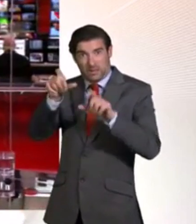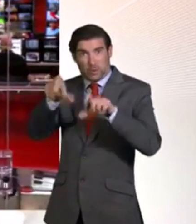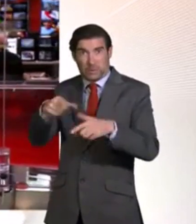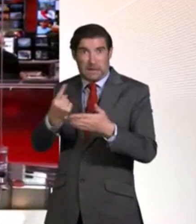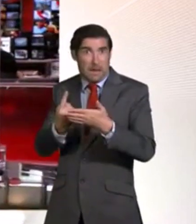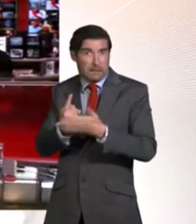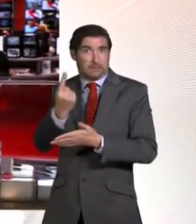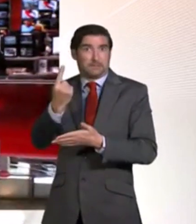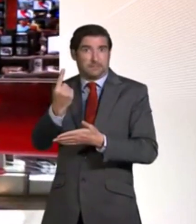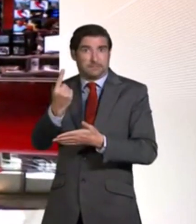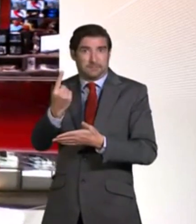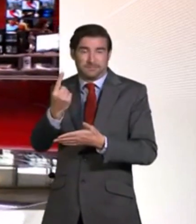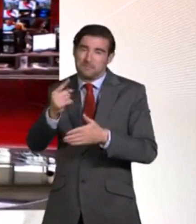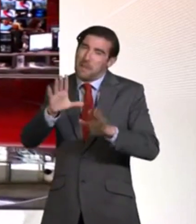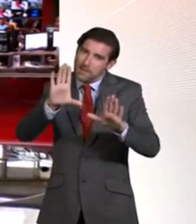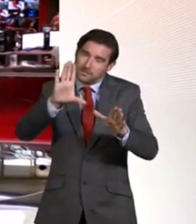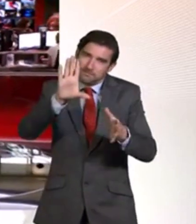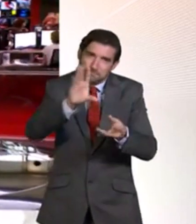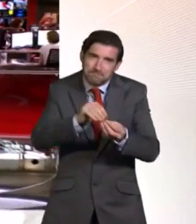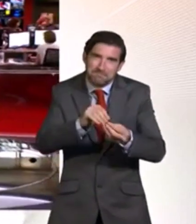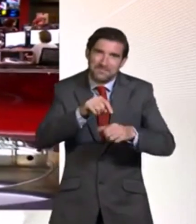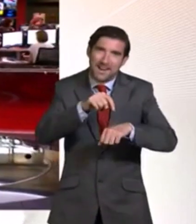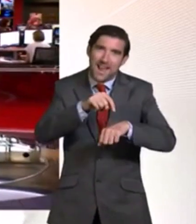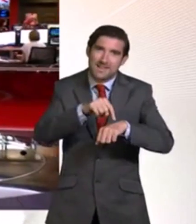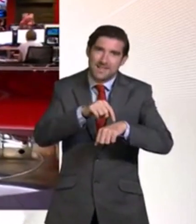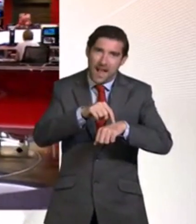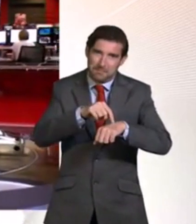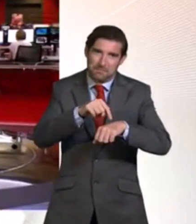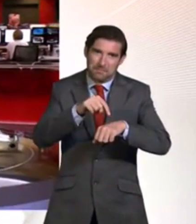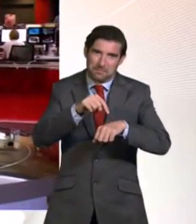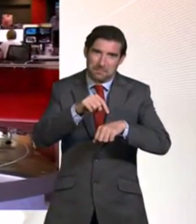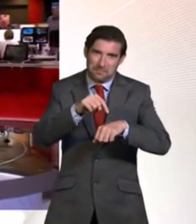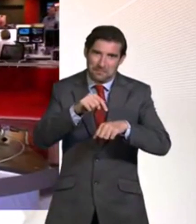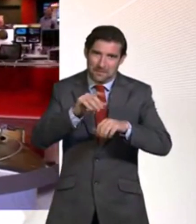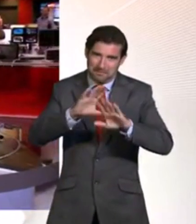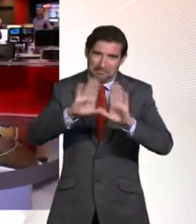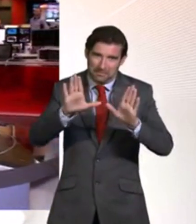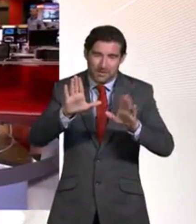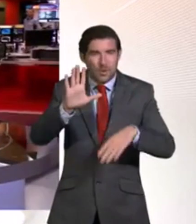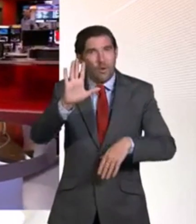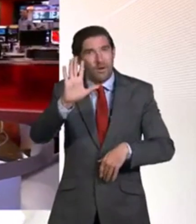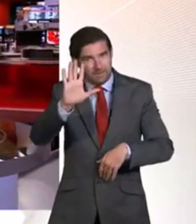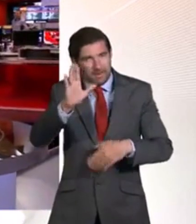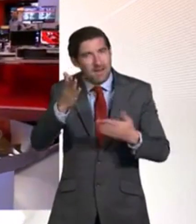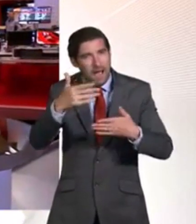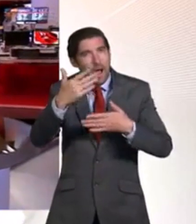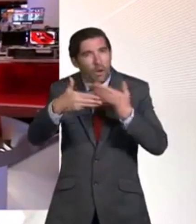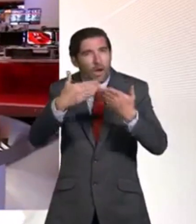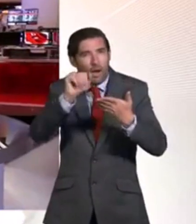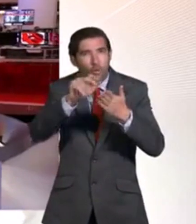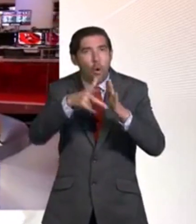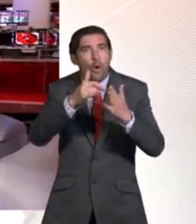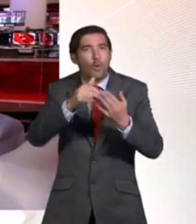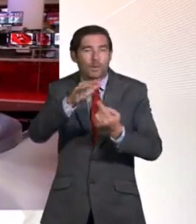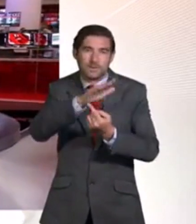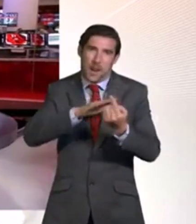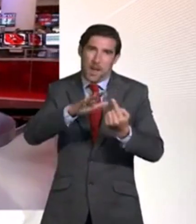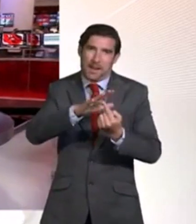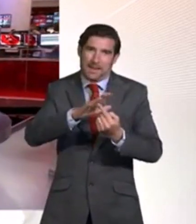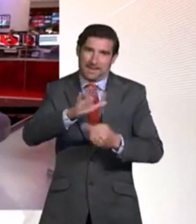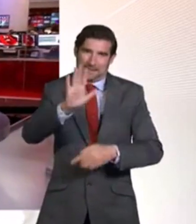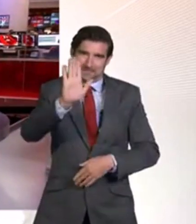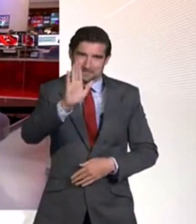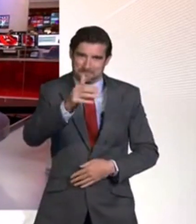Well, that's all we have time now for the BBC News at one. It's goodbye from me and the team here on BBC One. We'll join the news teams